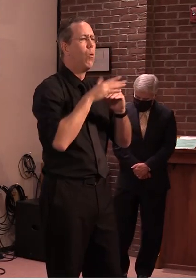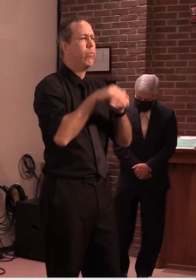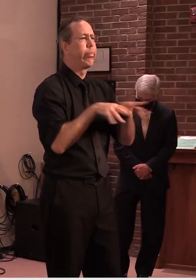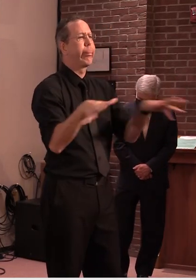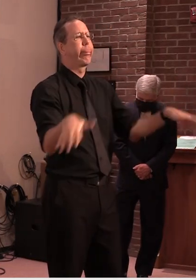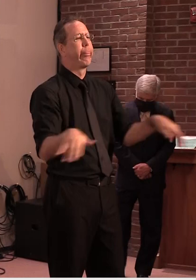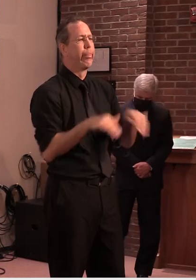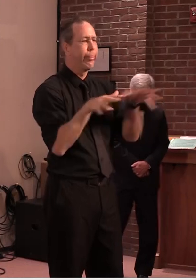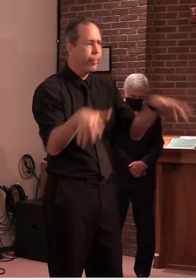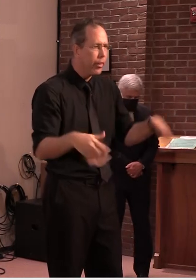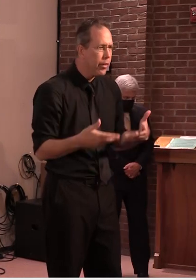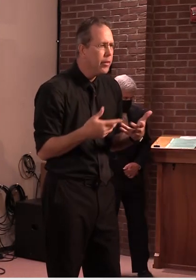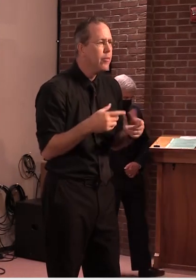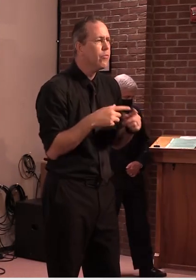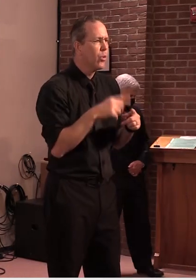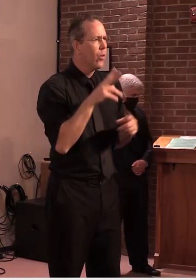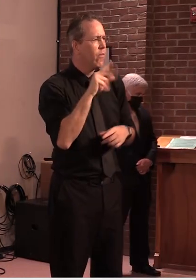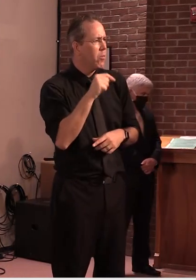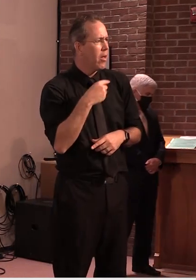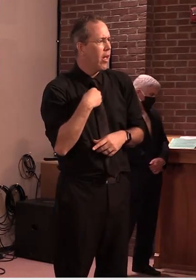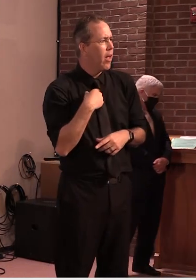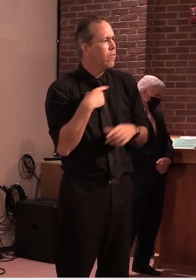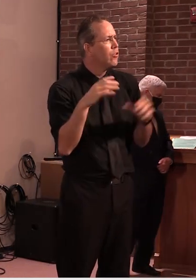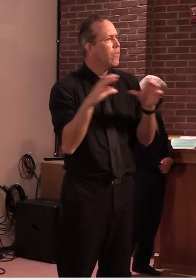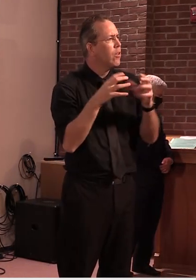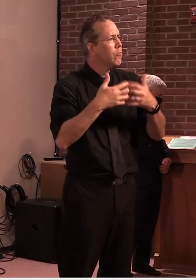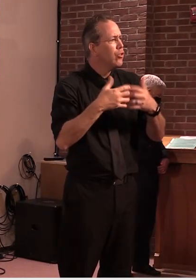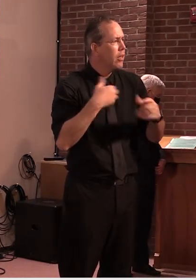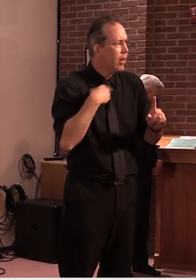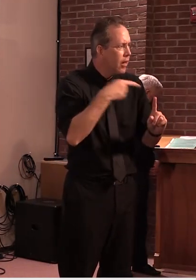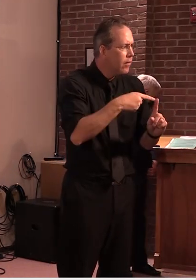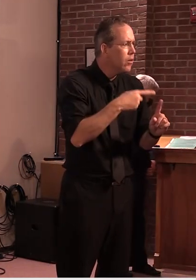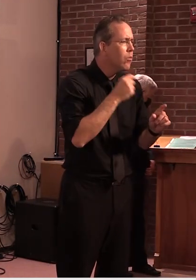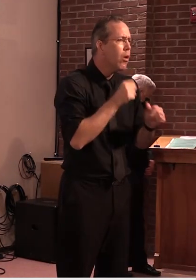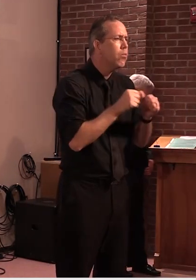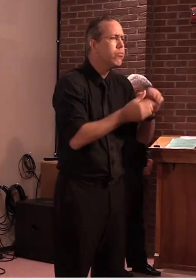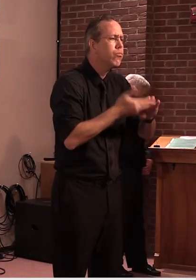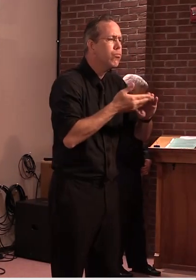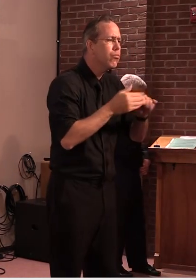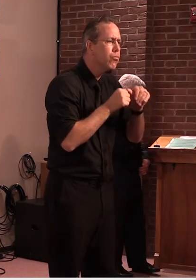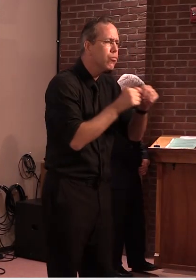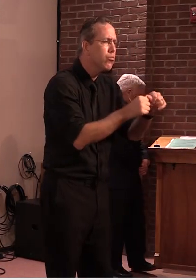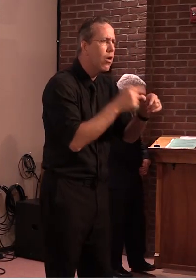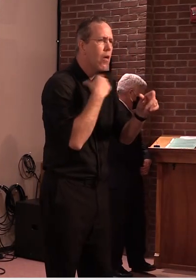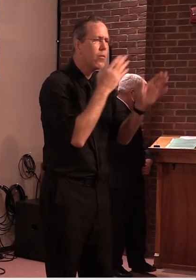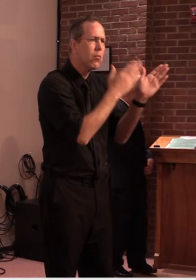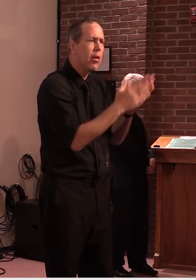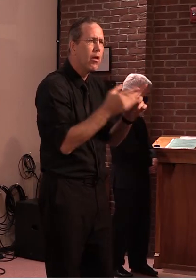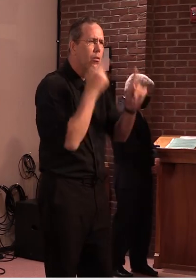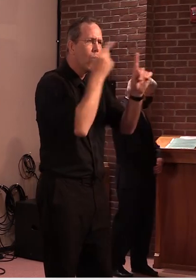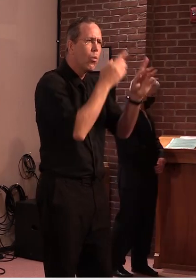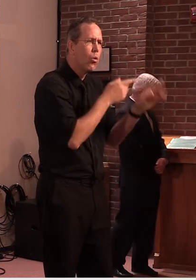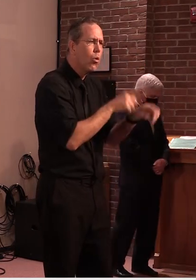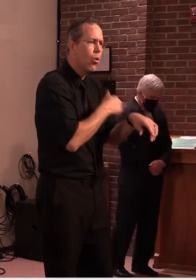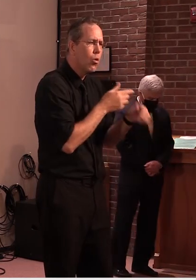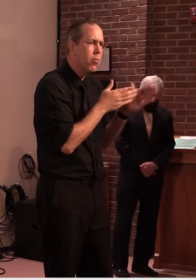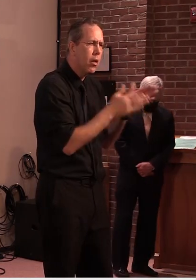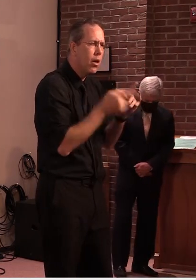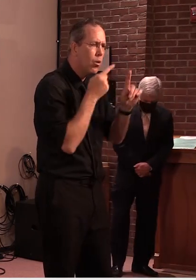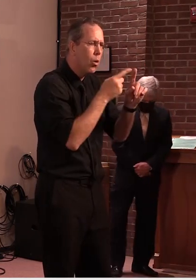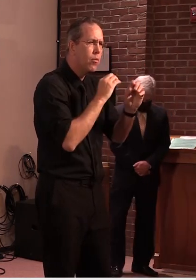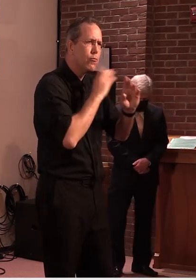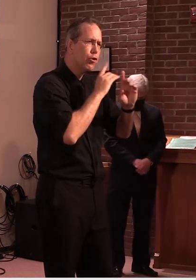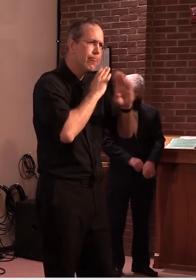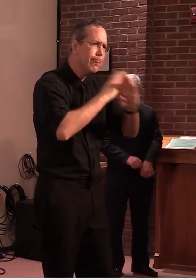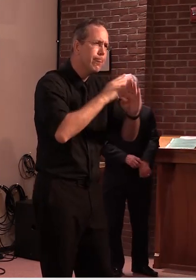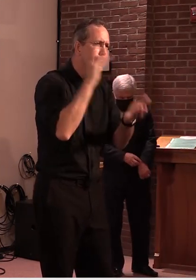has a long-term control plan to address and ultimately eliminate those overflows they also have what's called a 1272